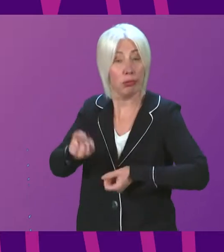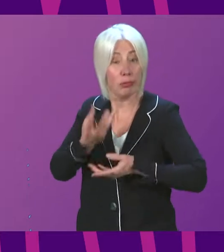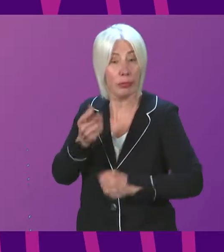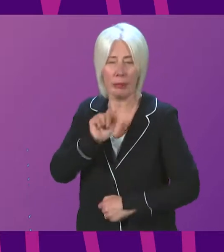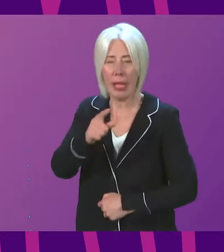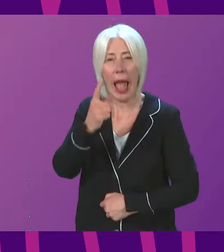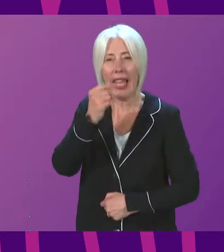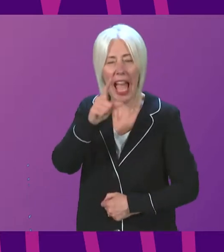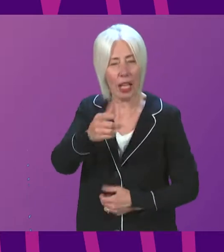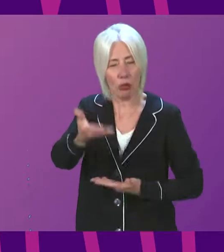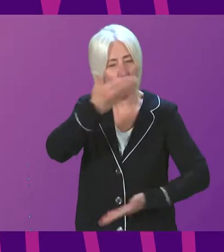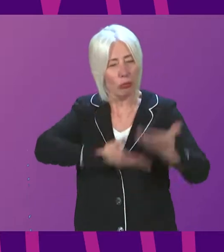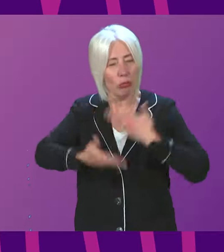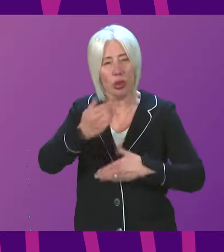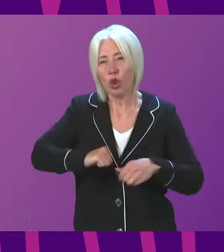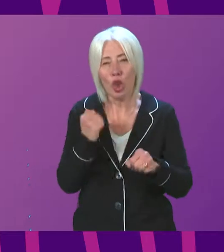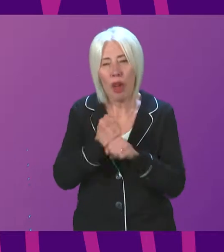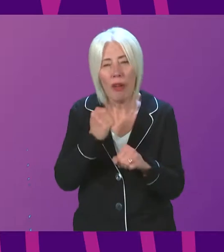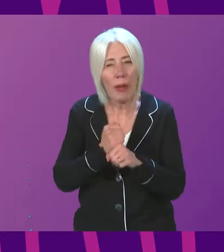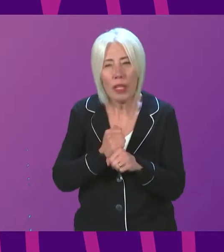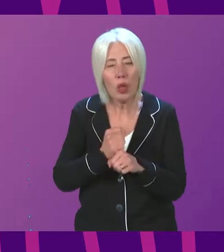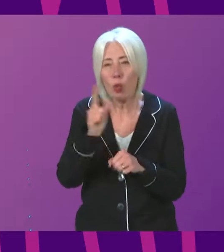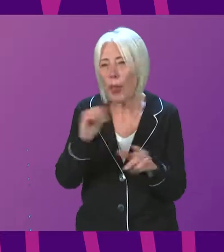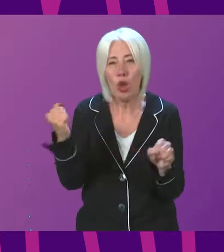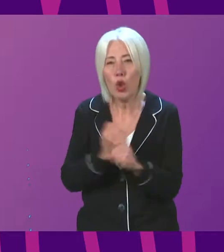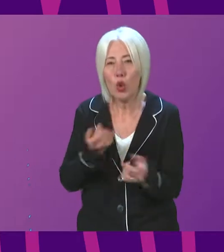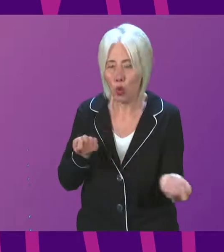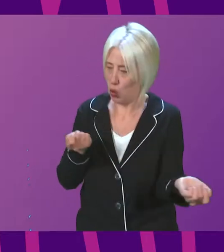steps the Scottish Government have taken to facilitate this?